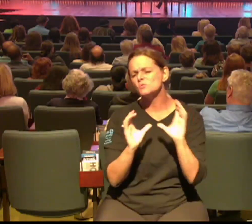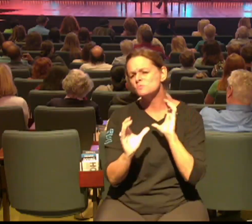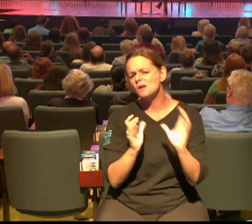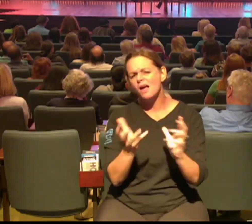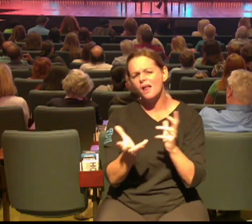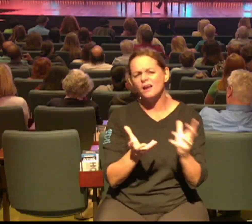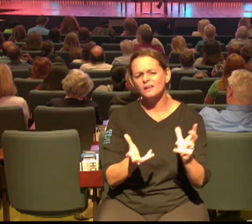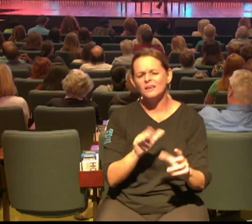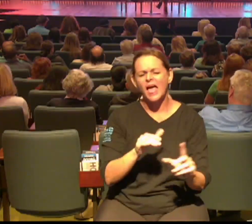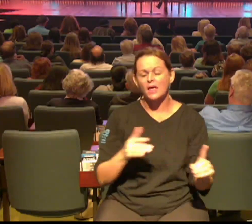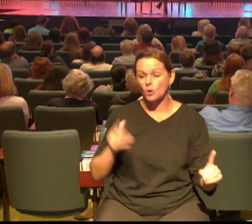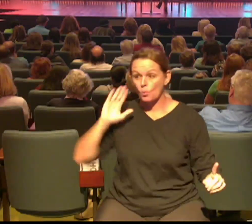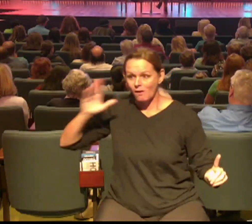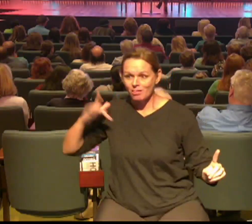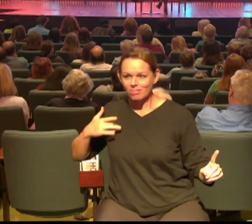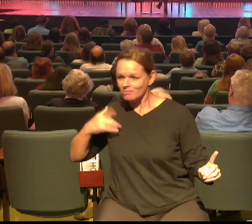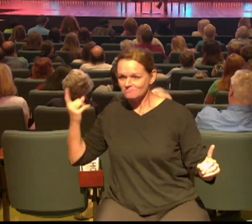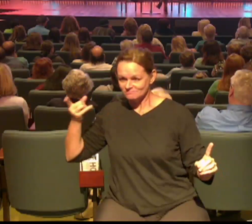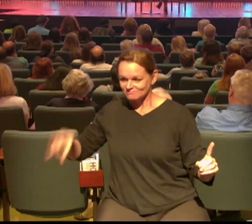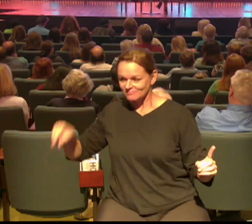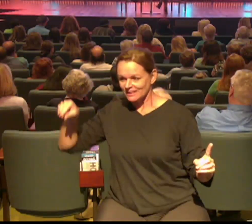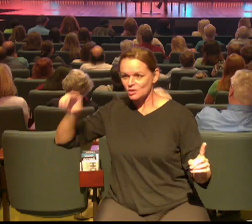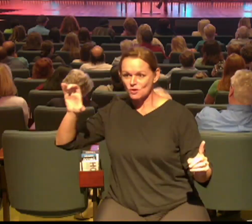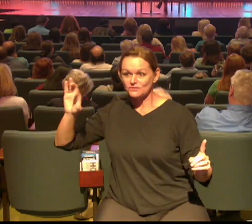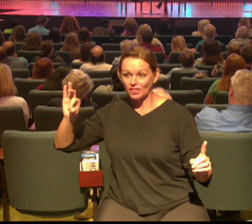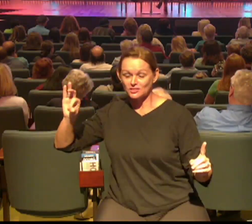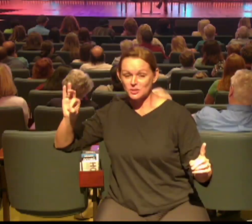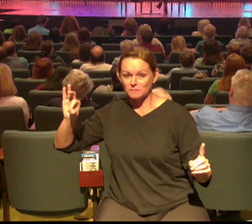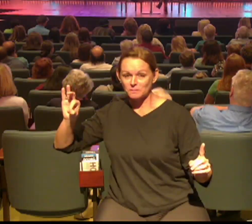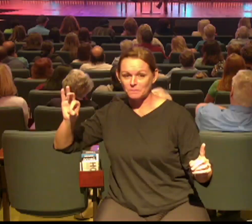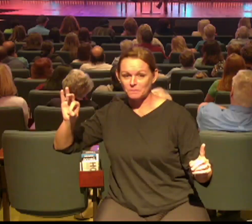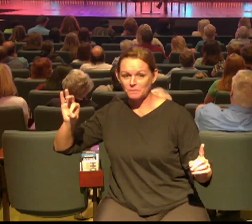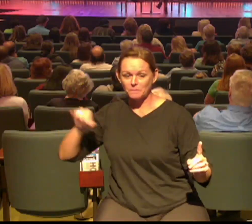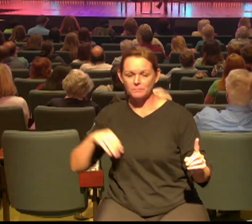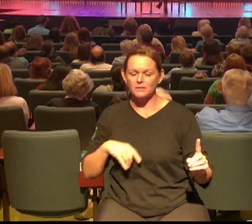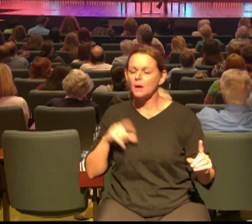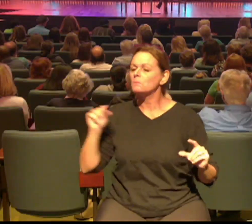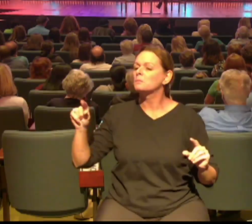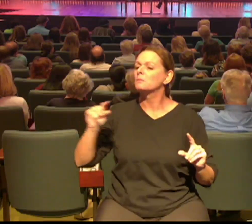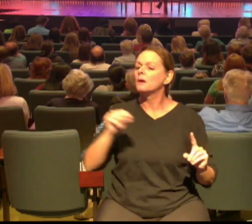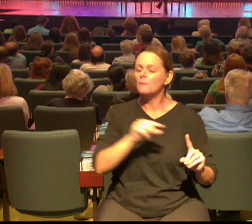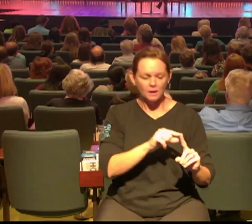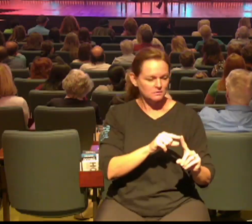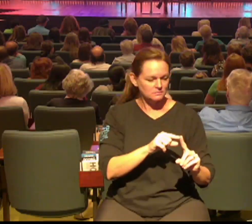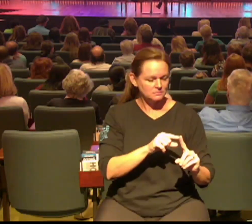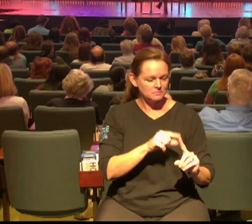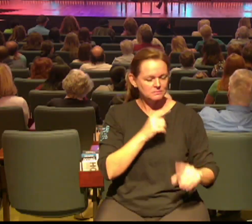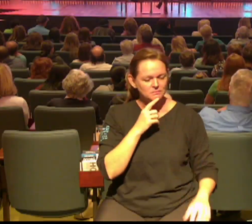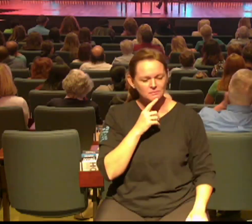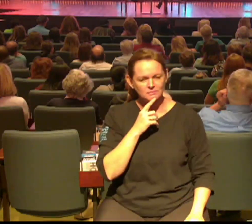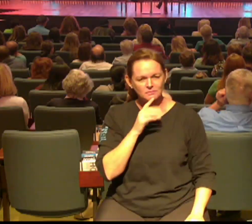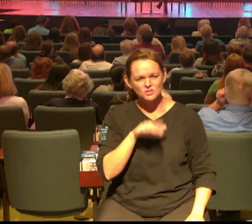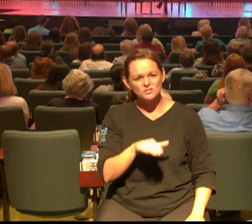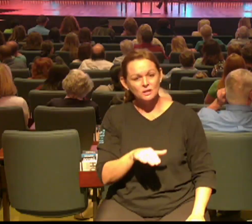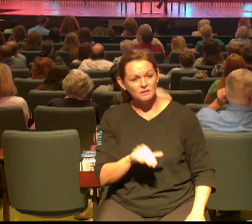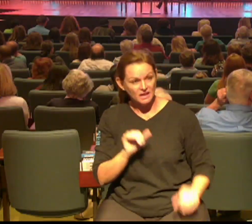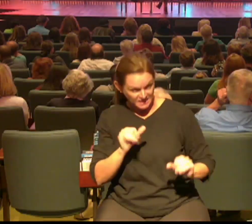service that we were going to have at Christ Fellowship and Vanessa heard me having this conversation can I go she's like oh yeah